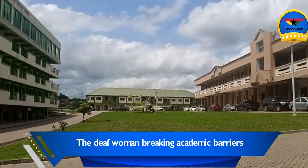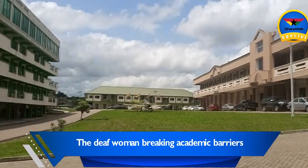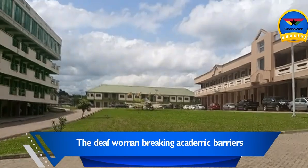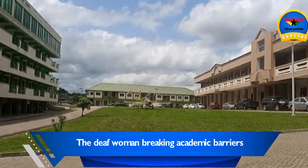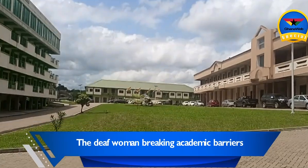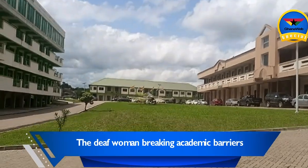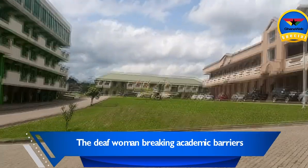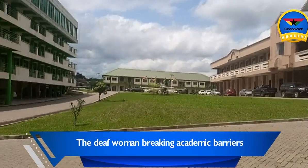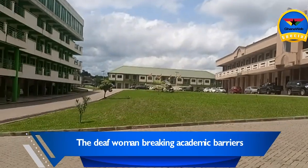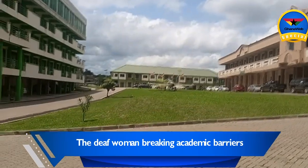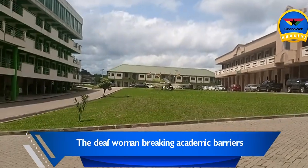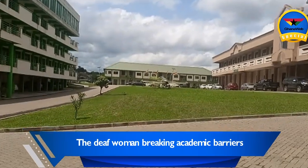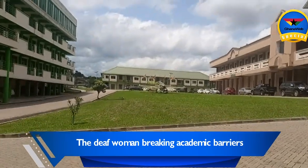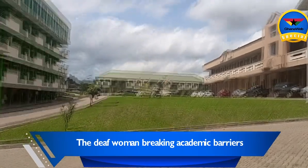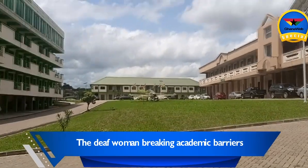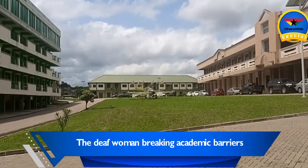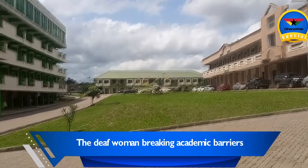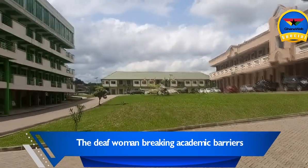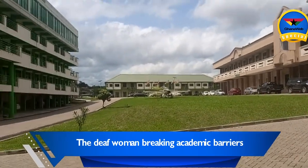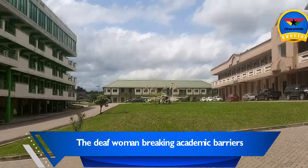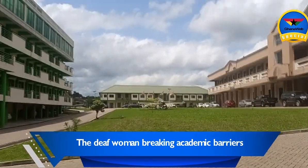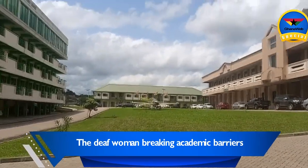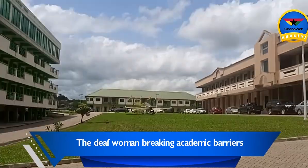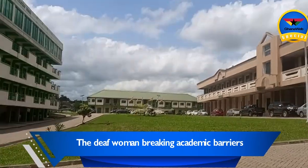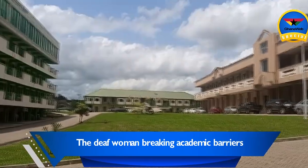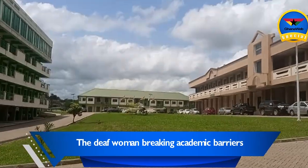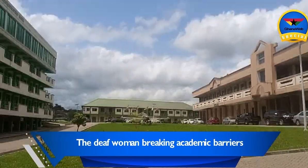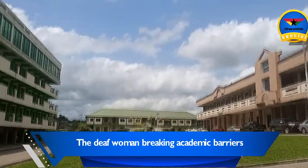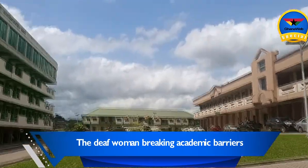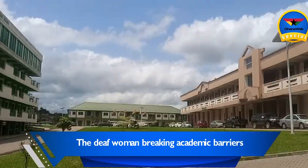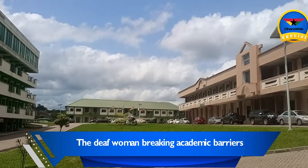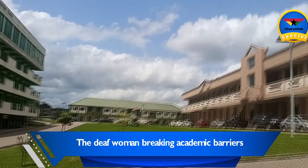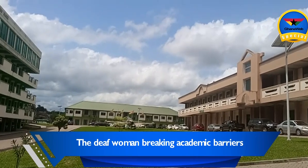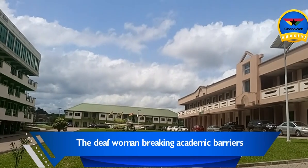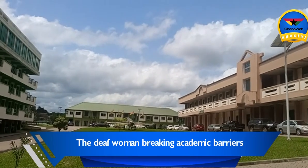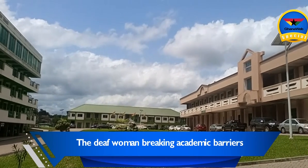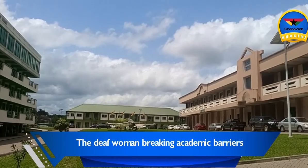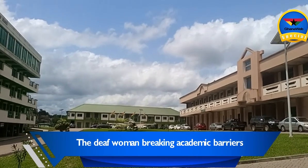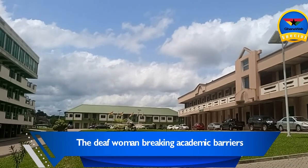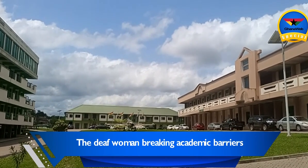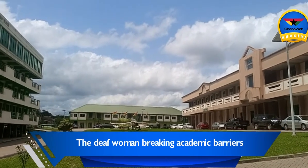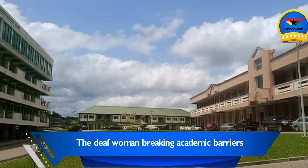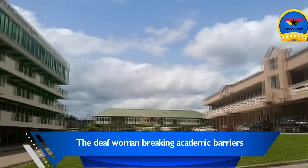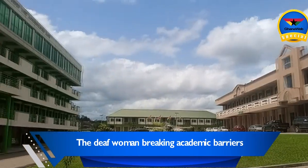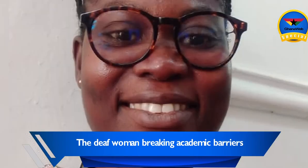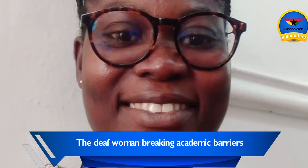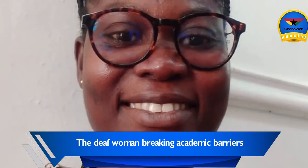what the teachers were saying, but that wasn't much help either. A classmate by name, Patient